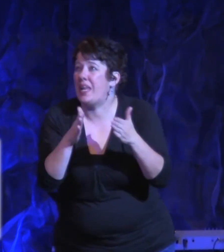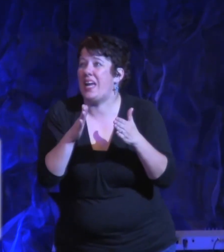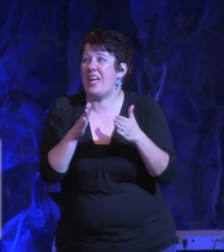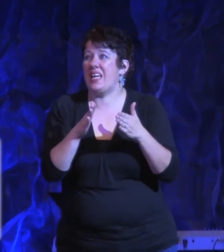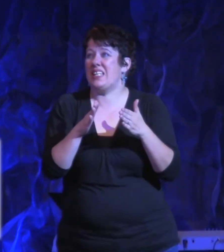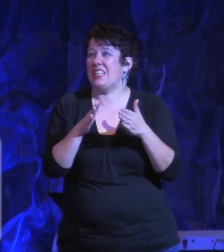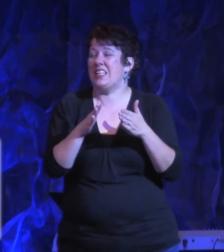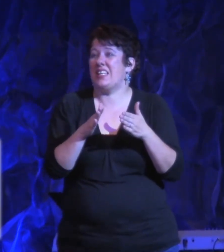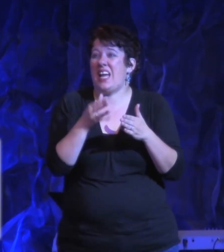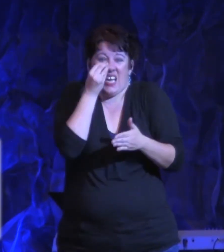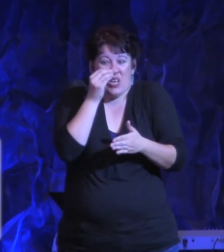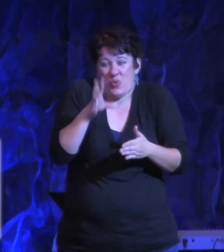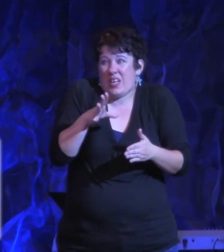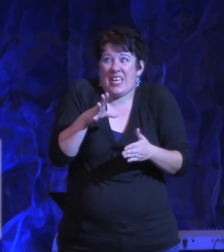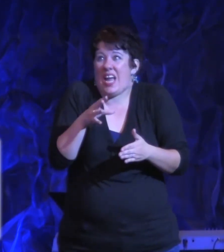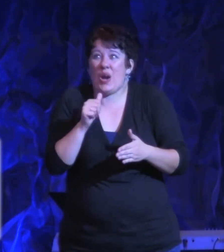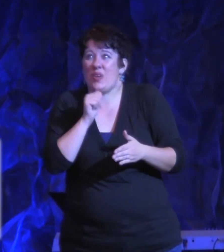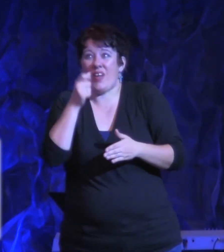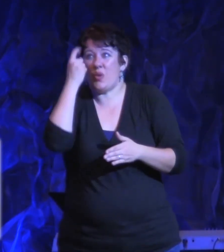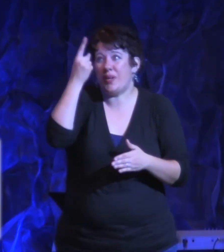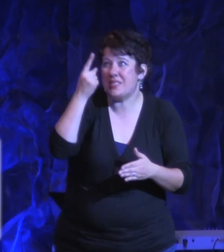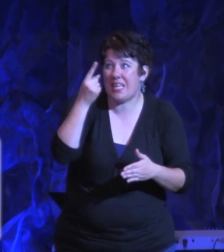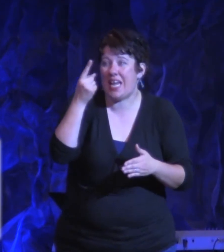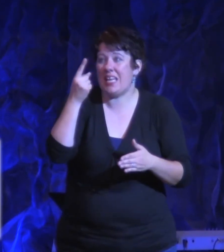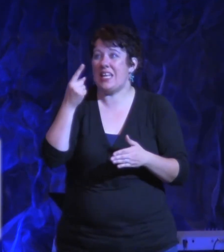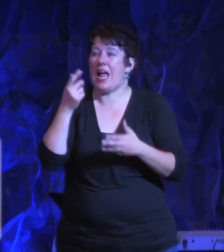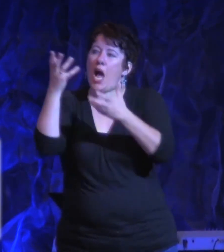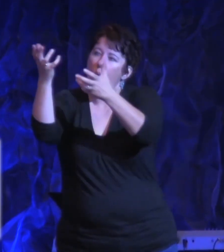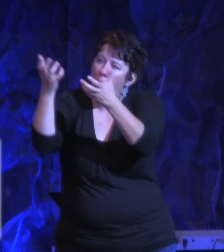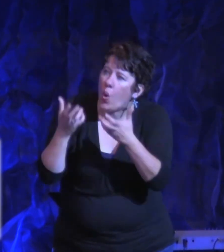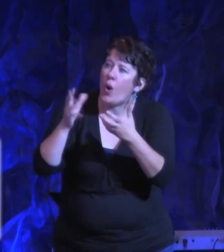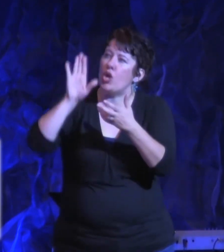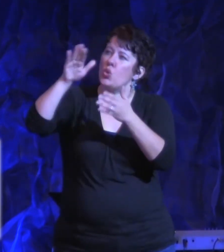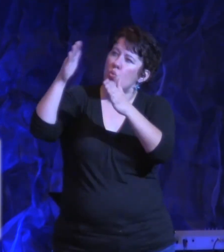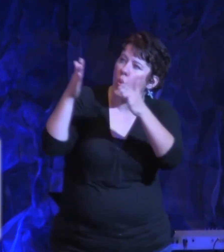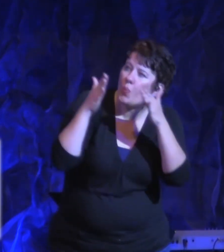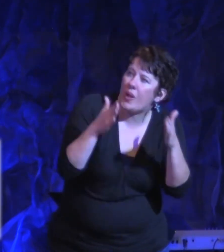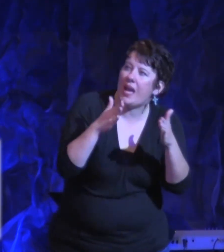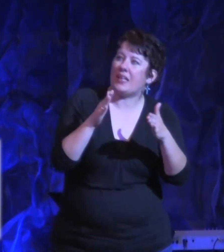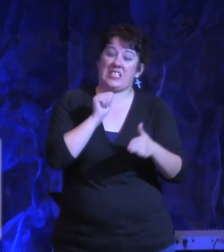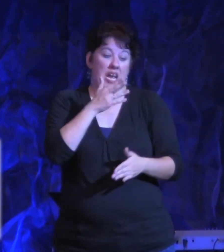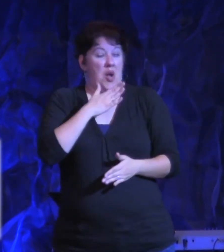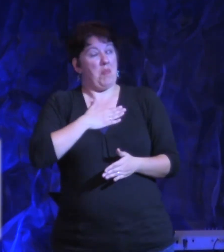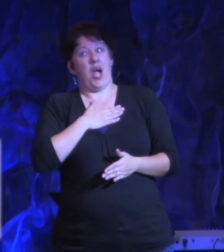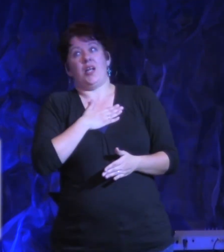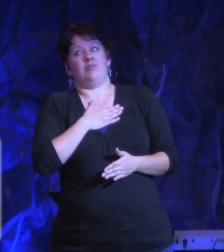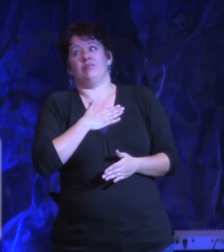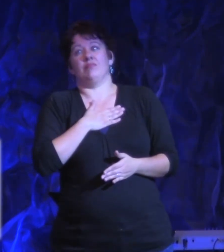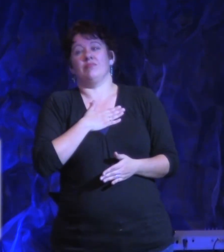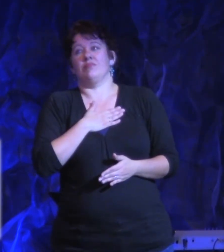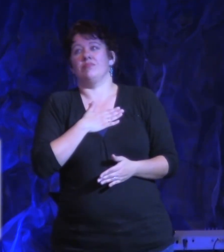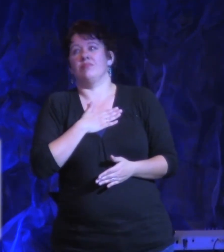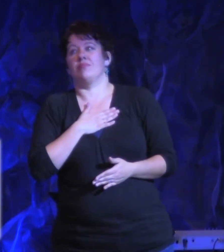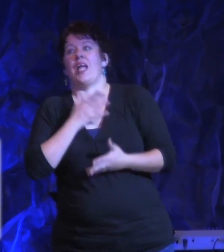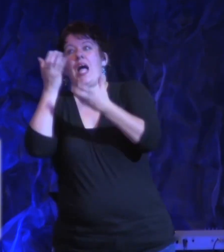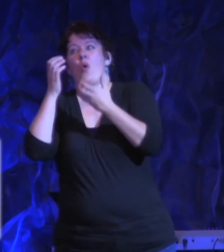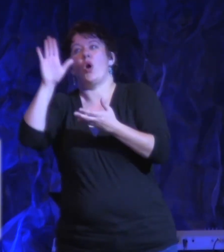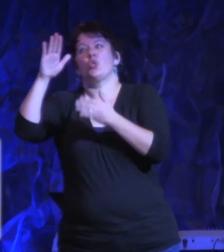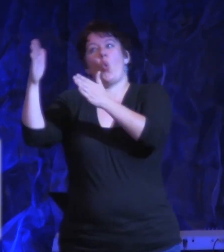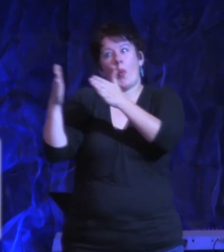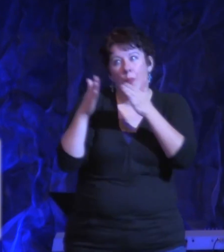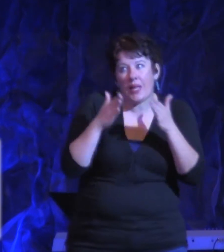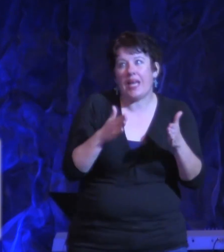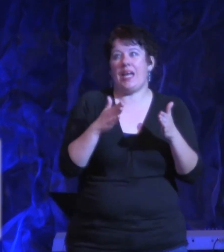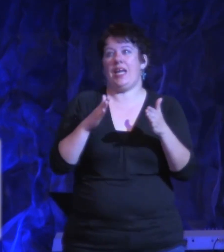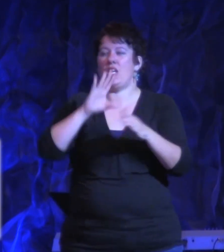don't understand it. I don't want what I want. I don't want what Todd wants. I want what you want, Lord. I want your will.